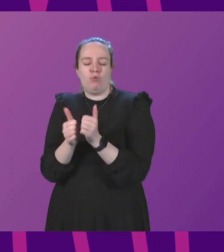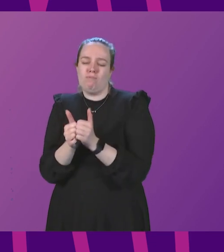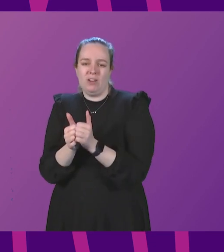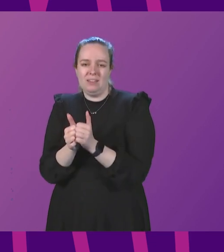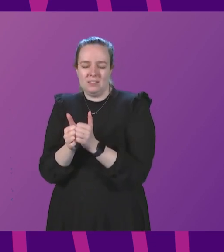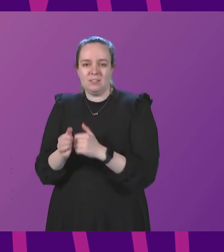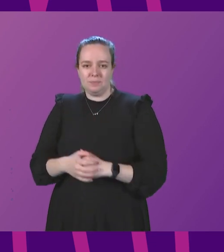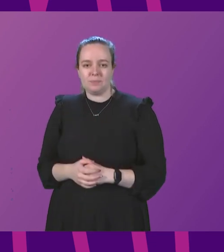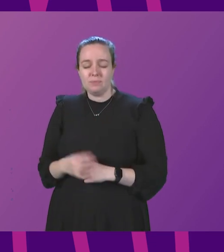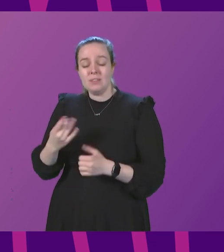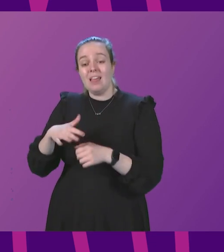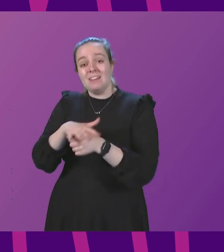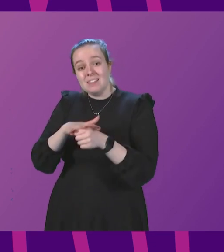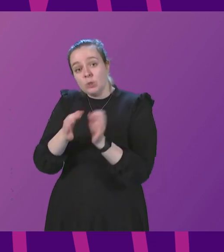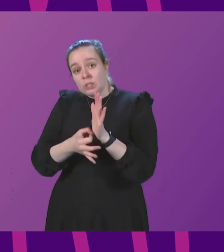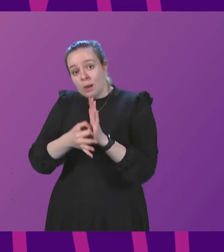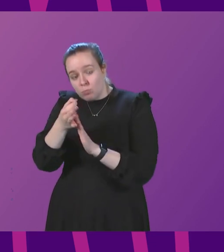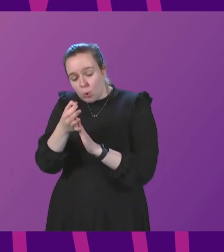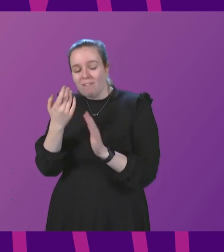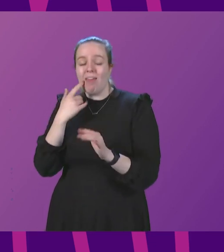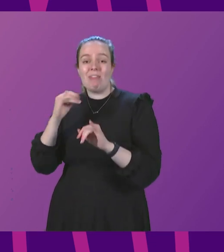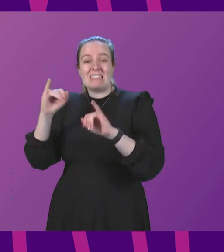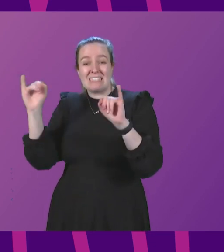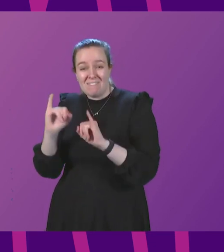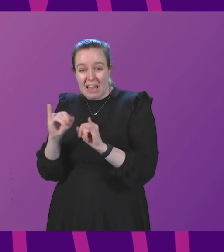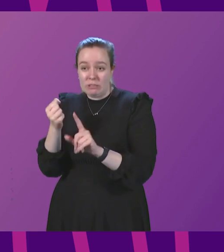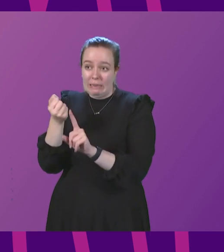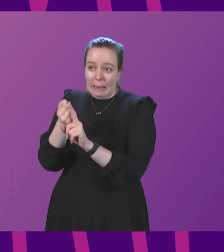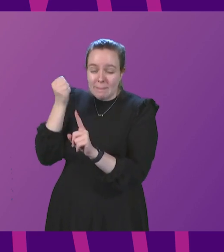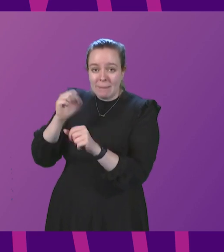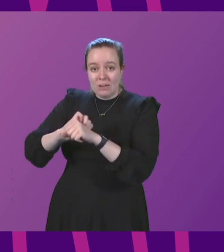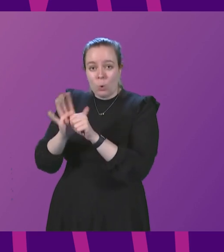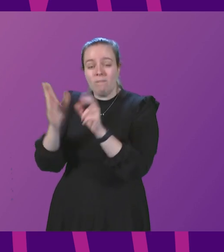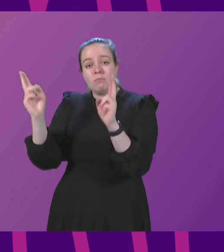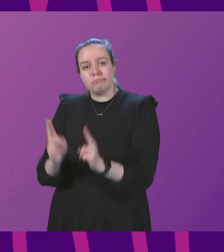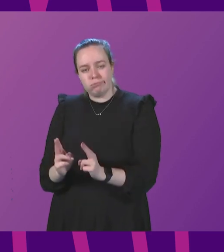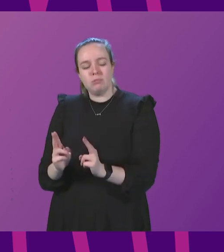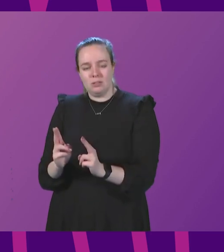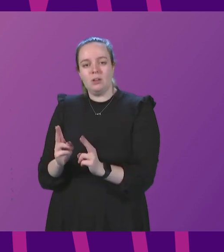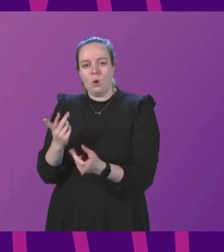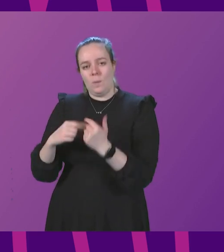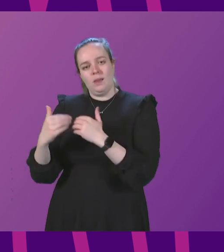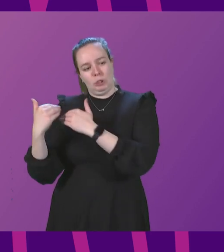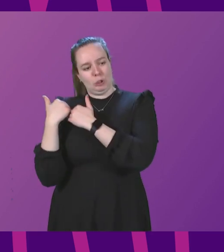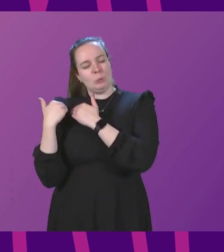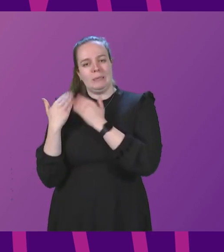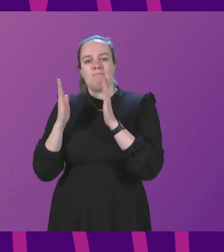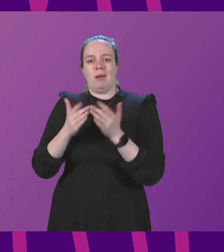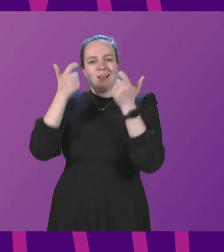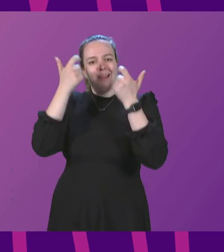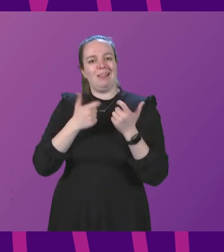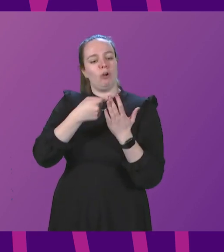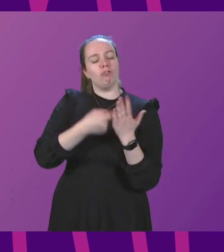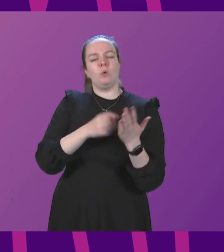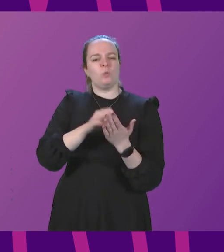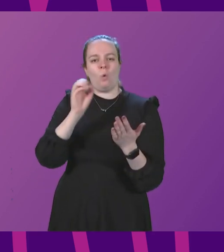do so. As the situation improves and the severity of the impact from COVID reduces, we are therefore duty-bound to remove legally